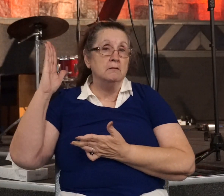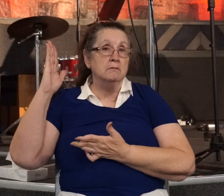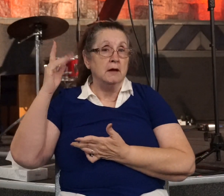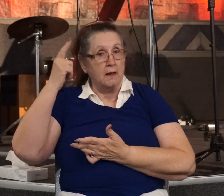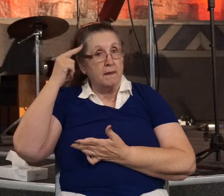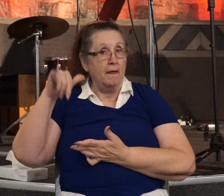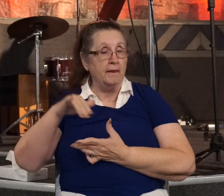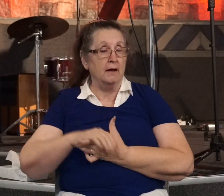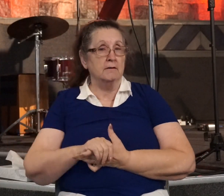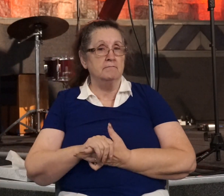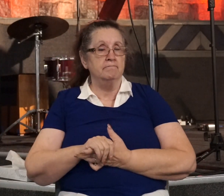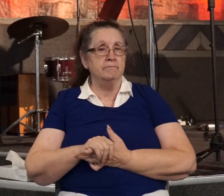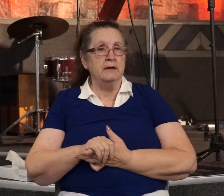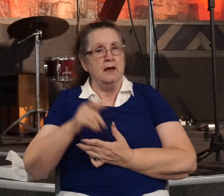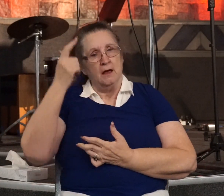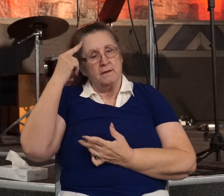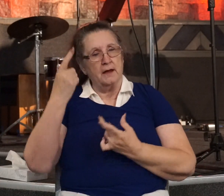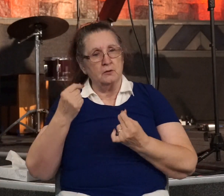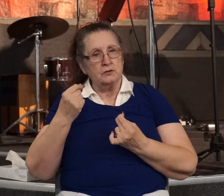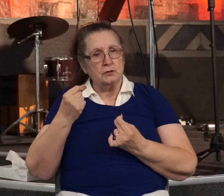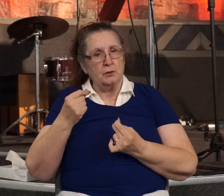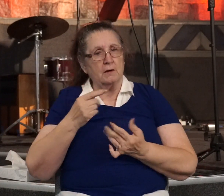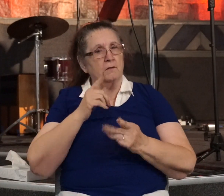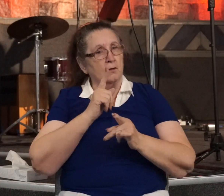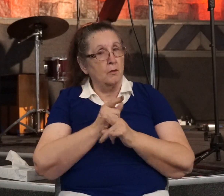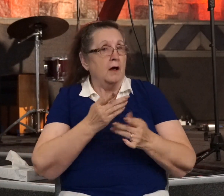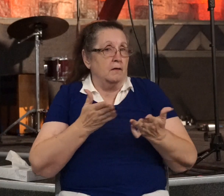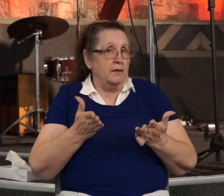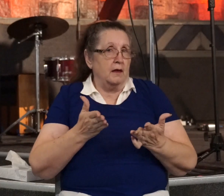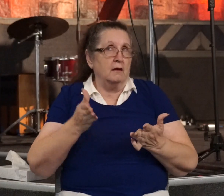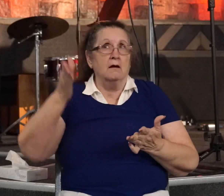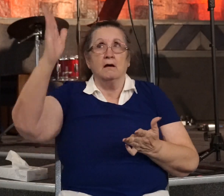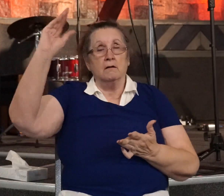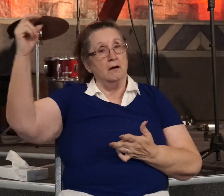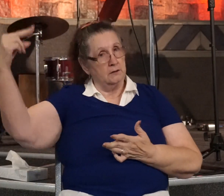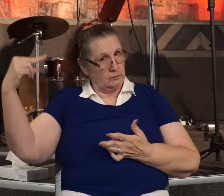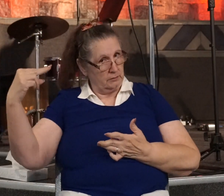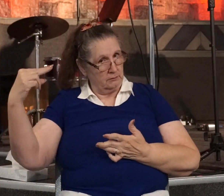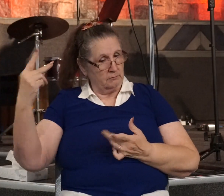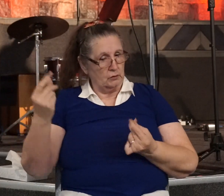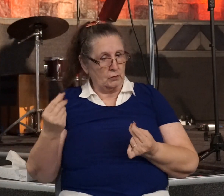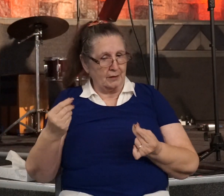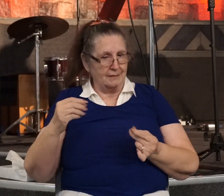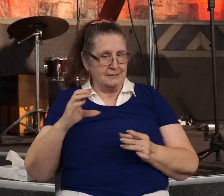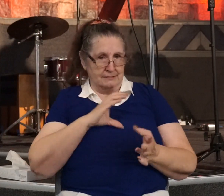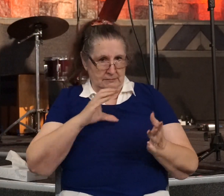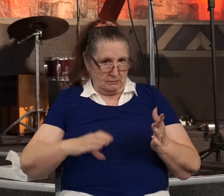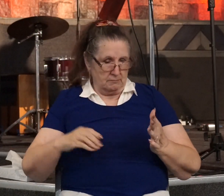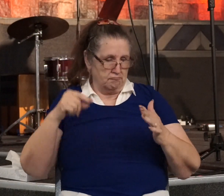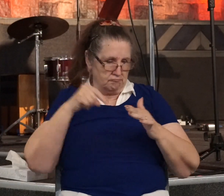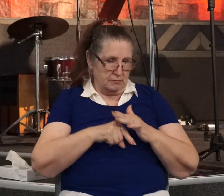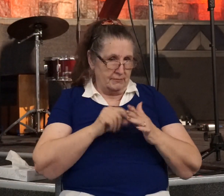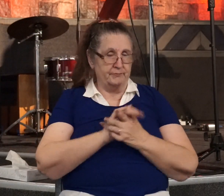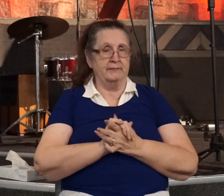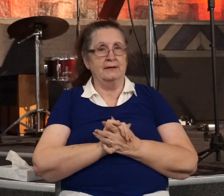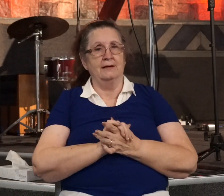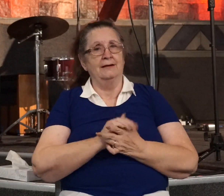He thought that he was doing what was right in the eyes of God by doing these things. Well, the gospel message